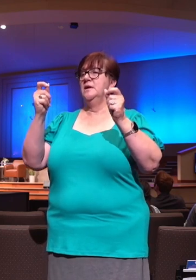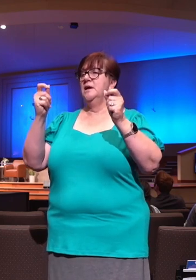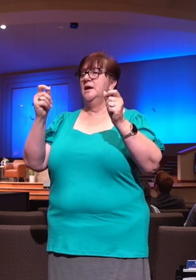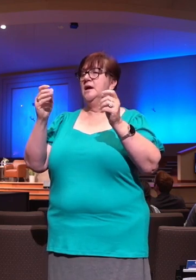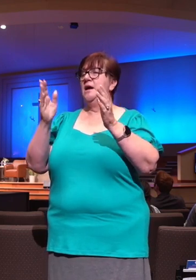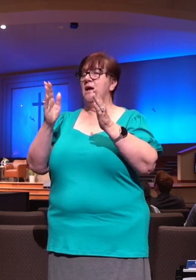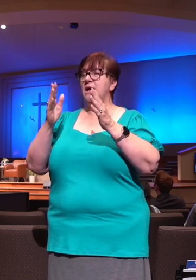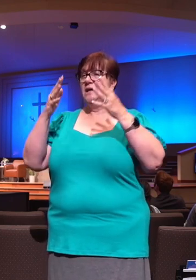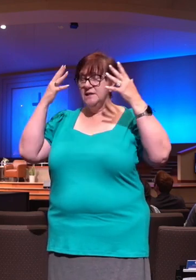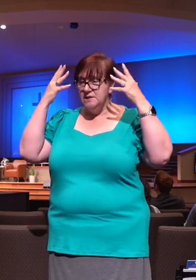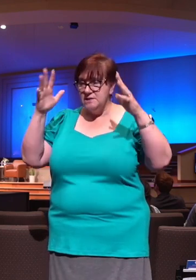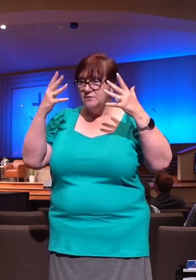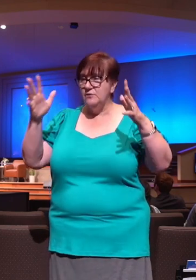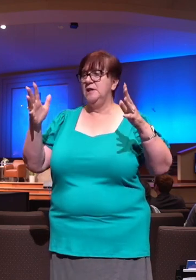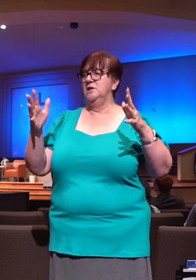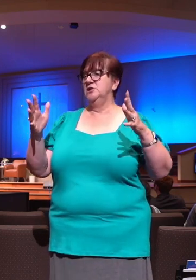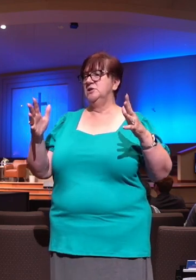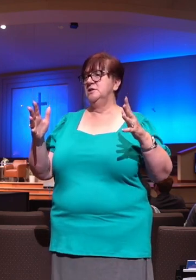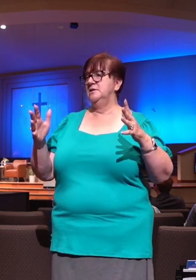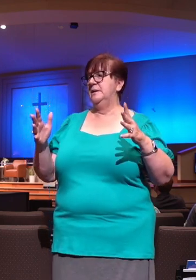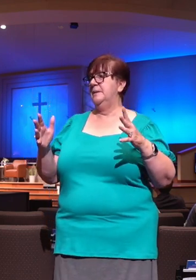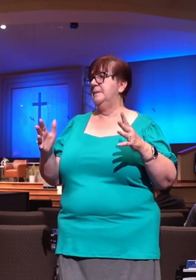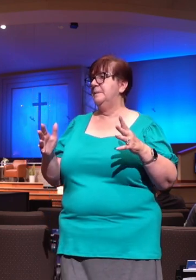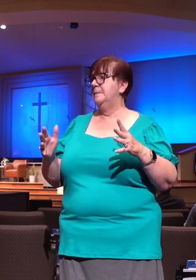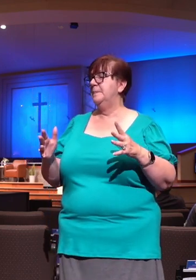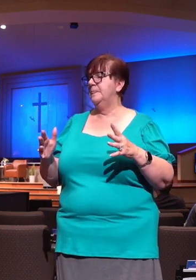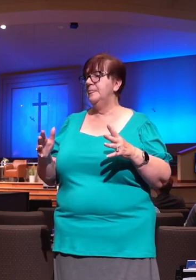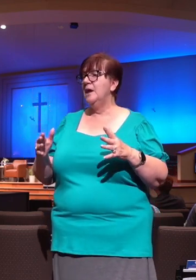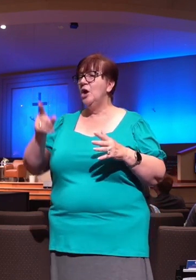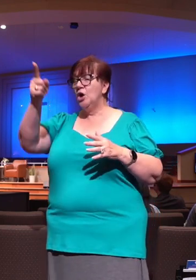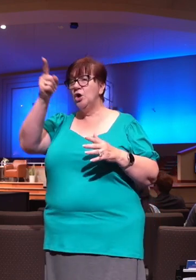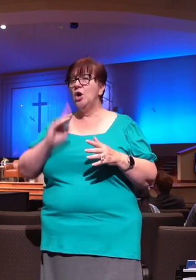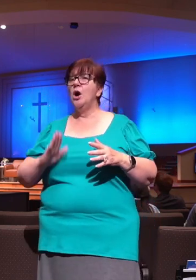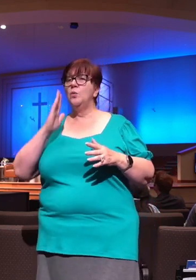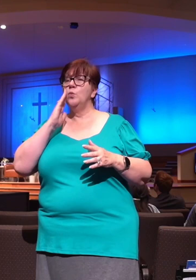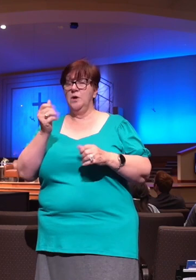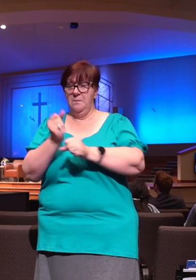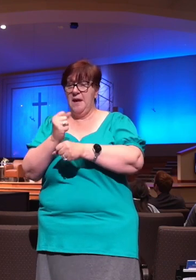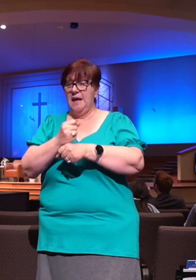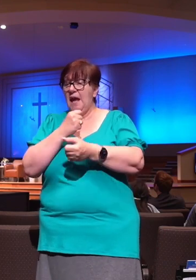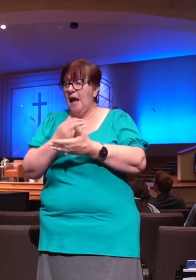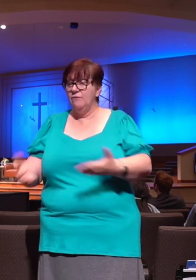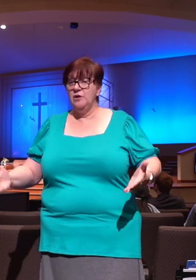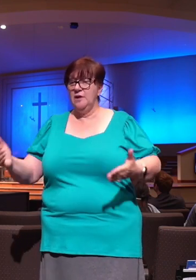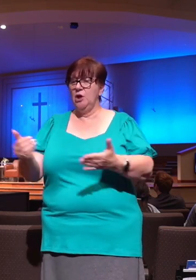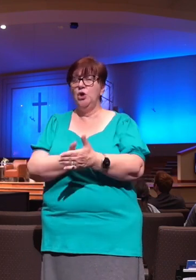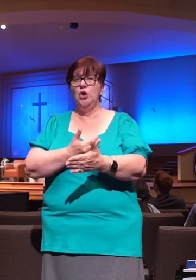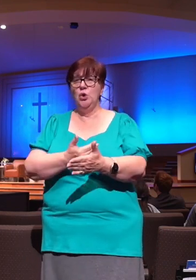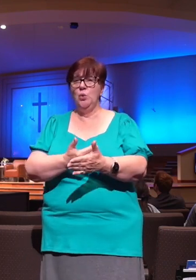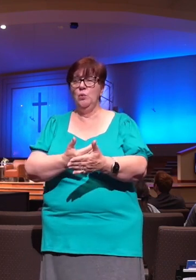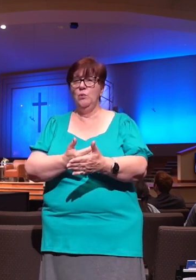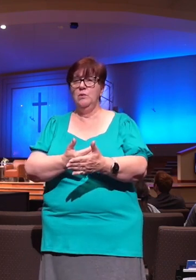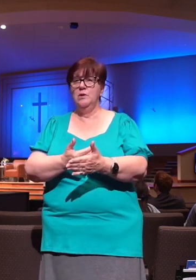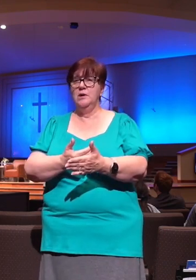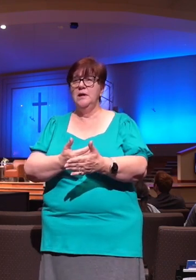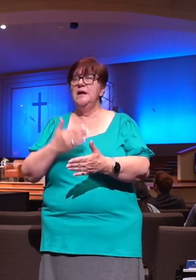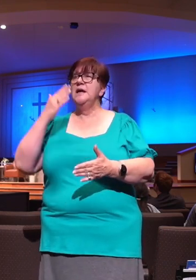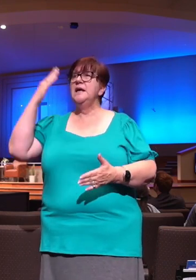going to make all things new, not just improve, not just better. He's going to make all things new. He is good, and he has given